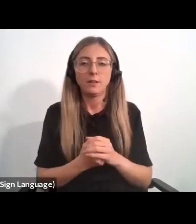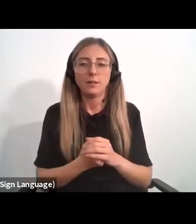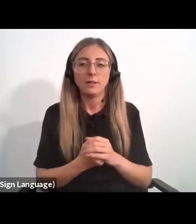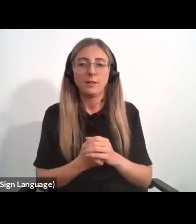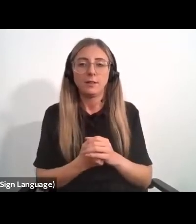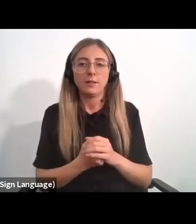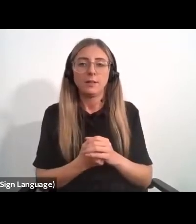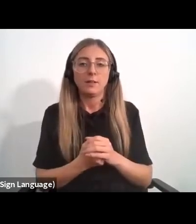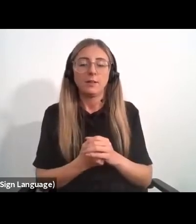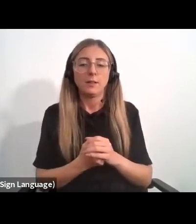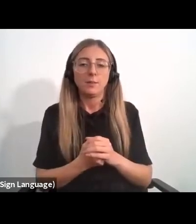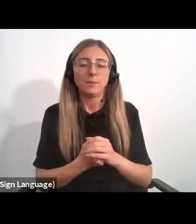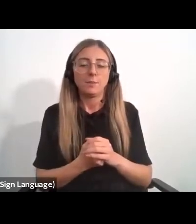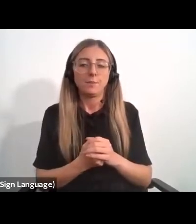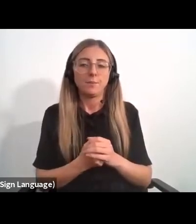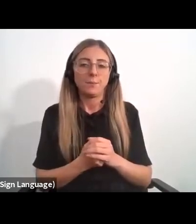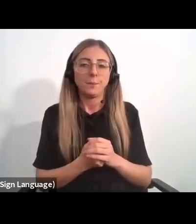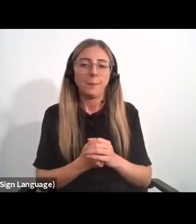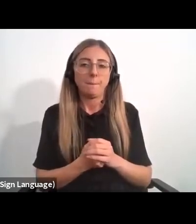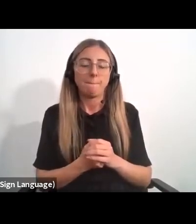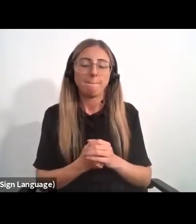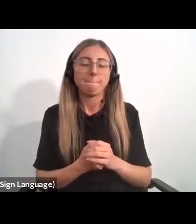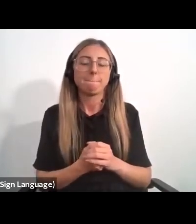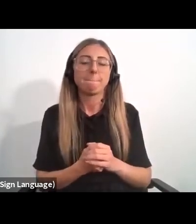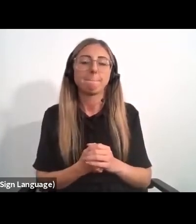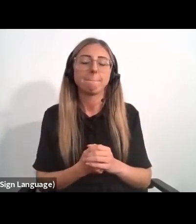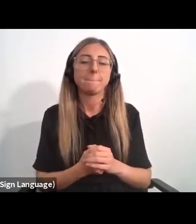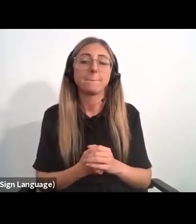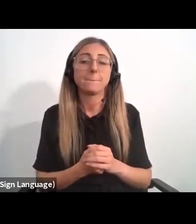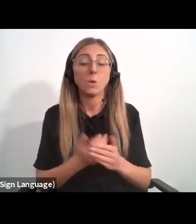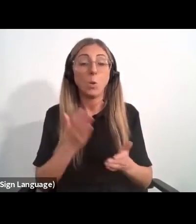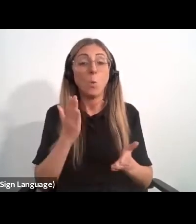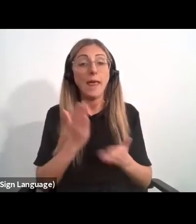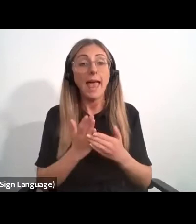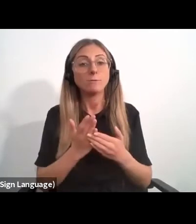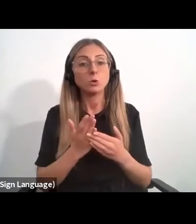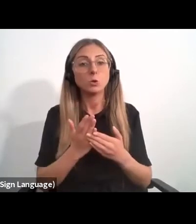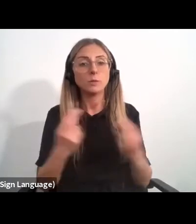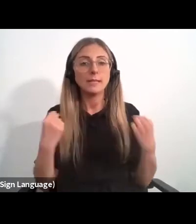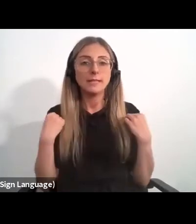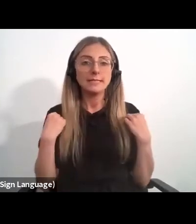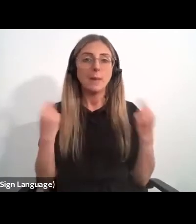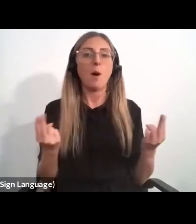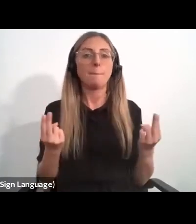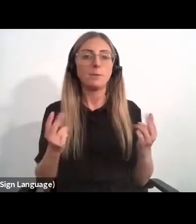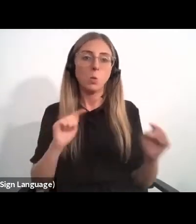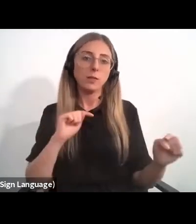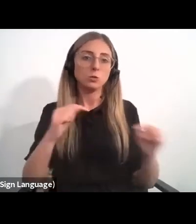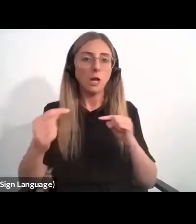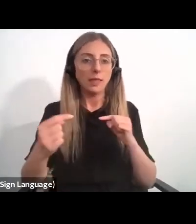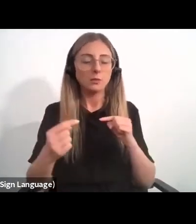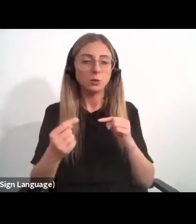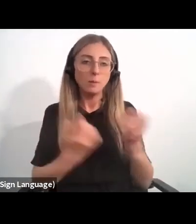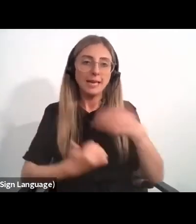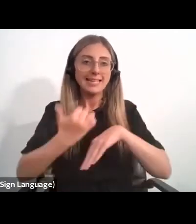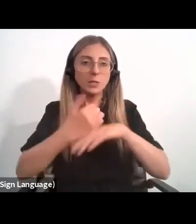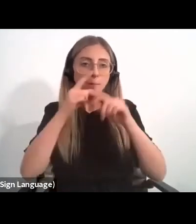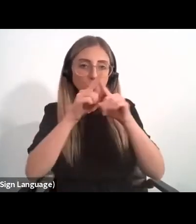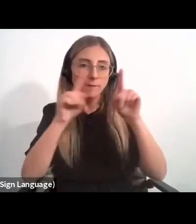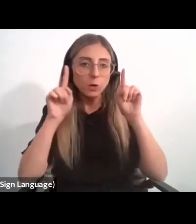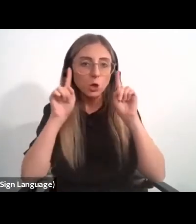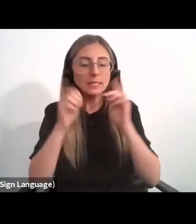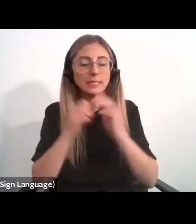debilitating aid-dependent model. We must rise to the challenge by creating research universities capable